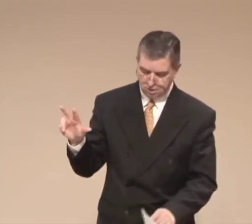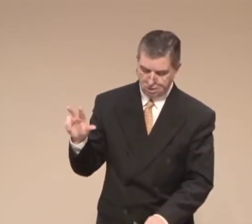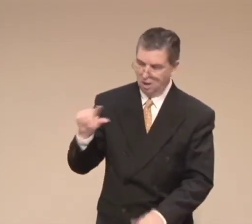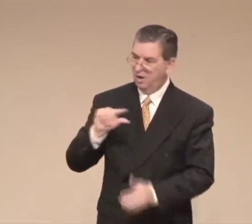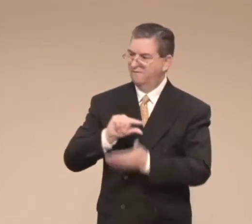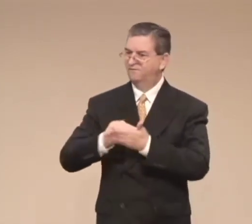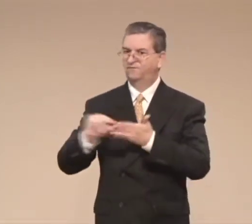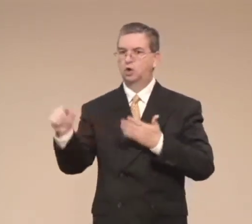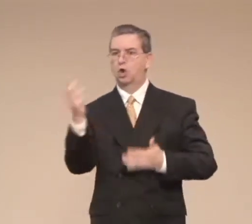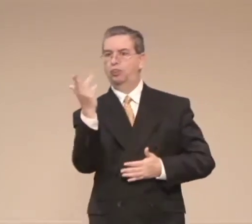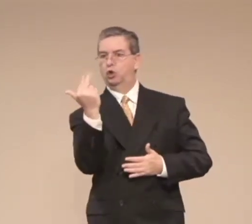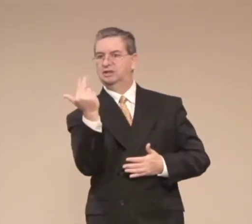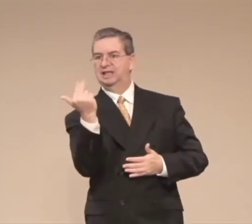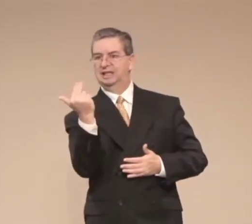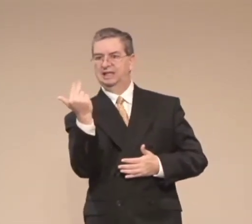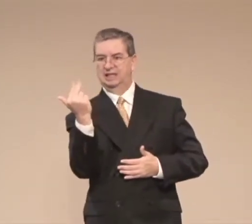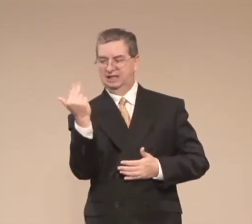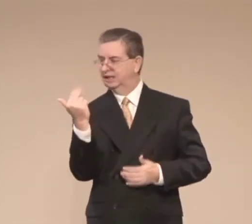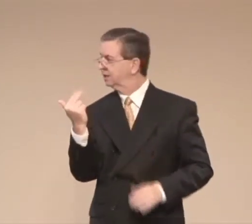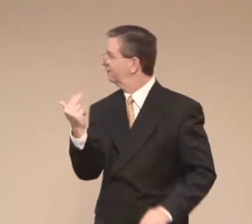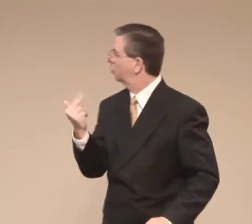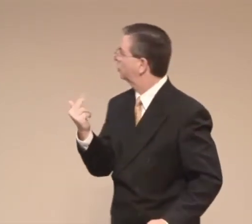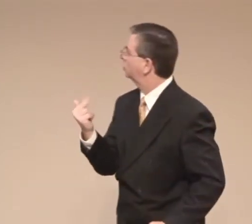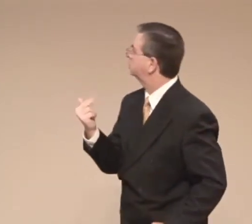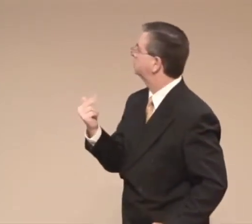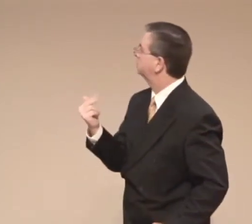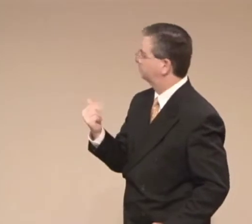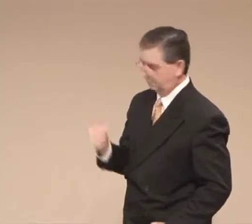Psalms chapter 1-3